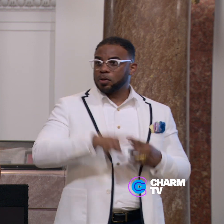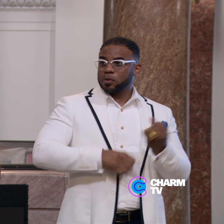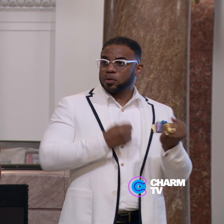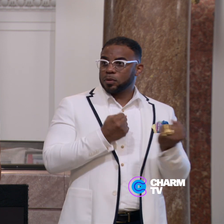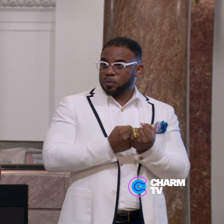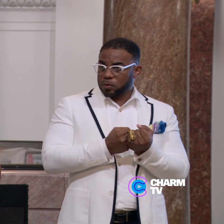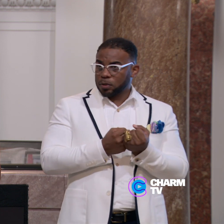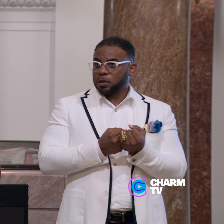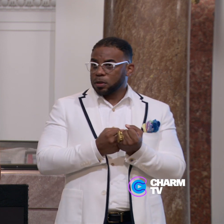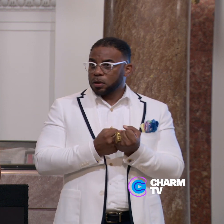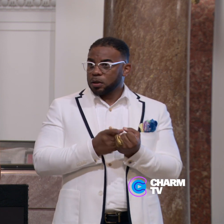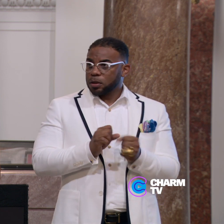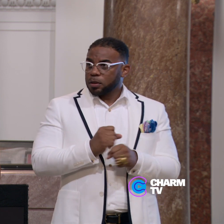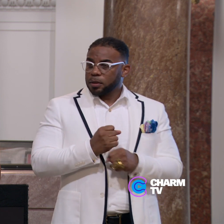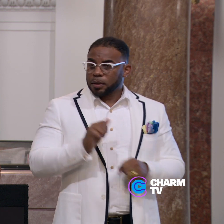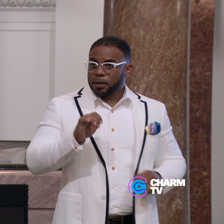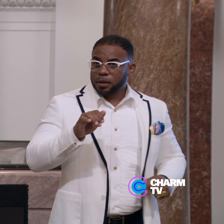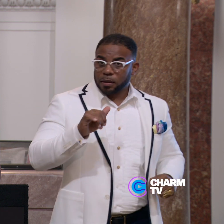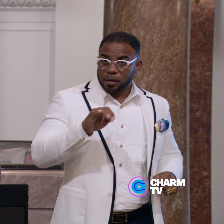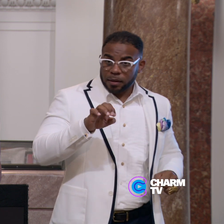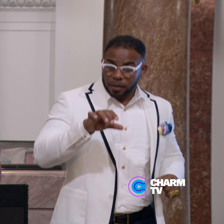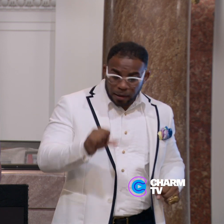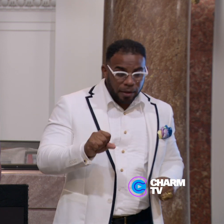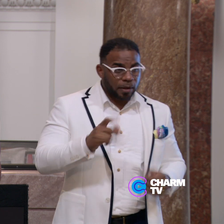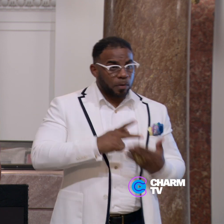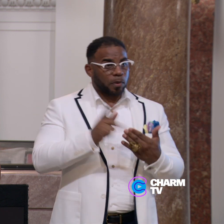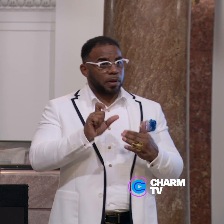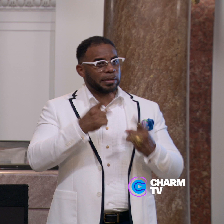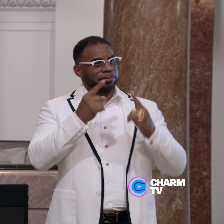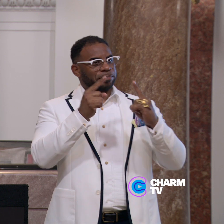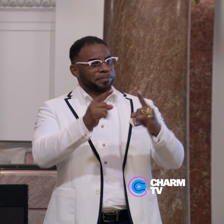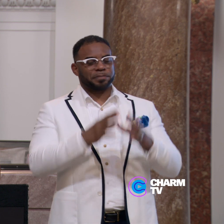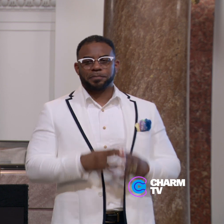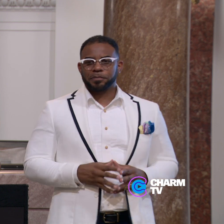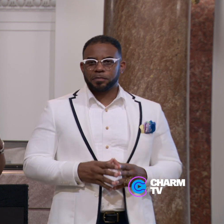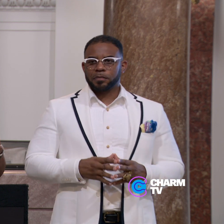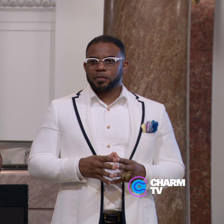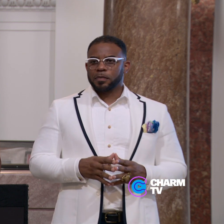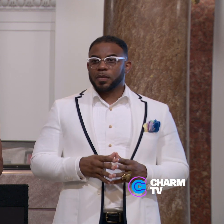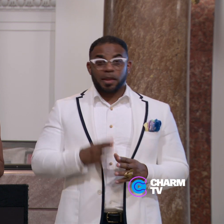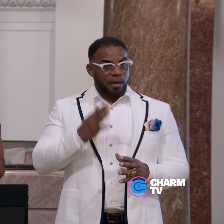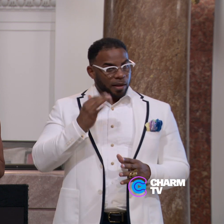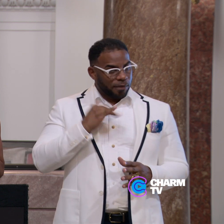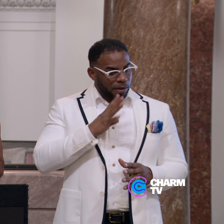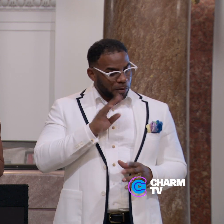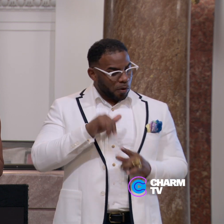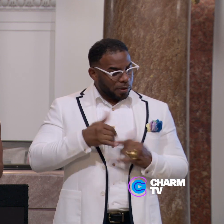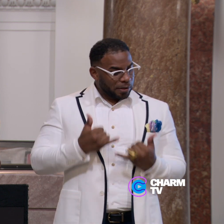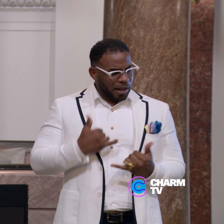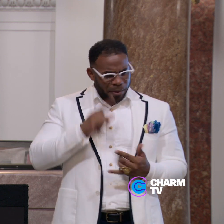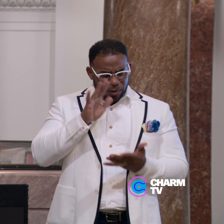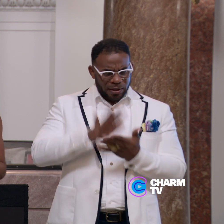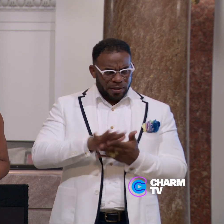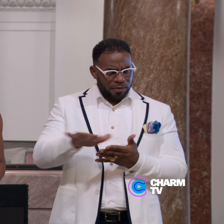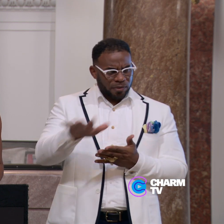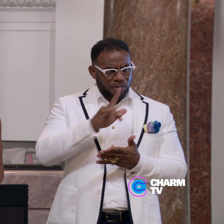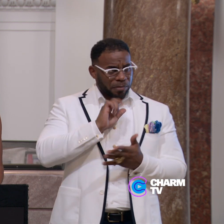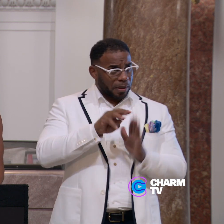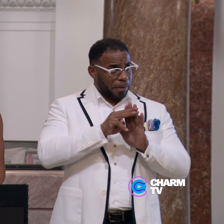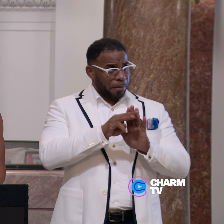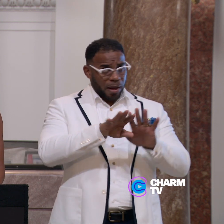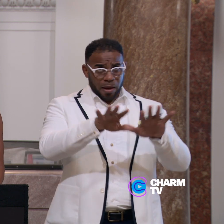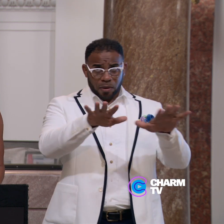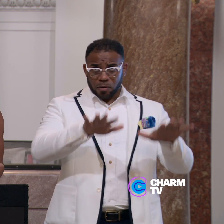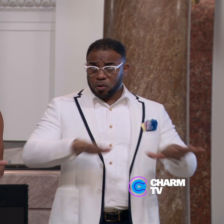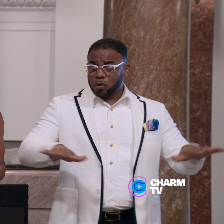support and to make the ASIC program such a success it has become today. I believe this will be a model